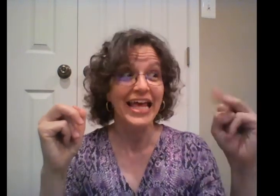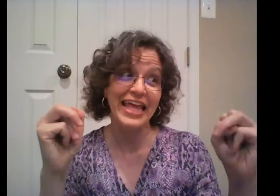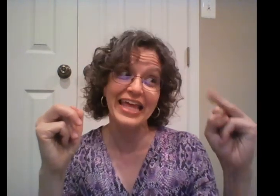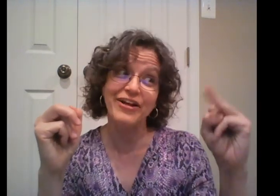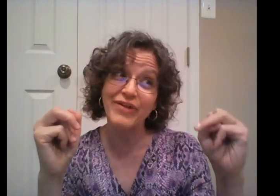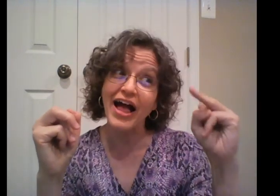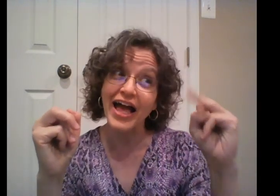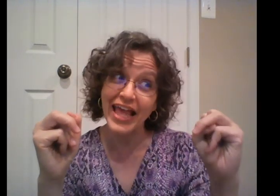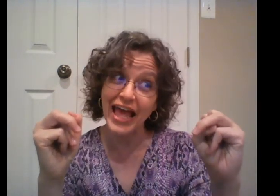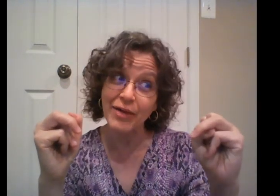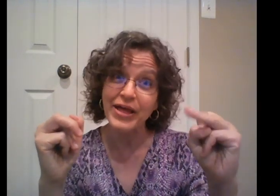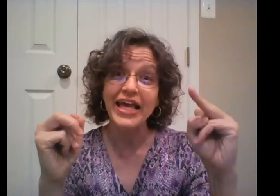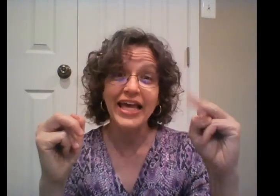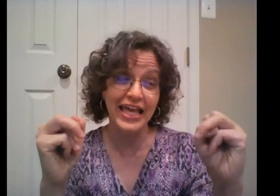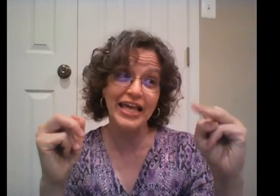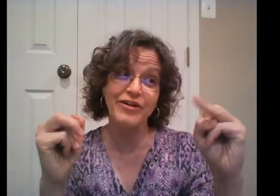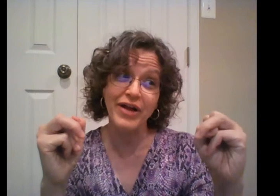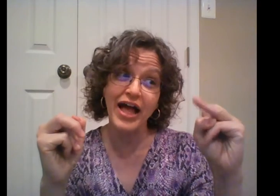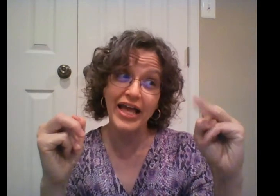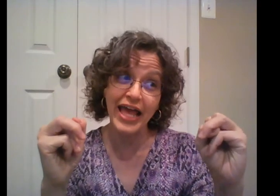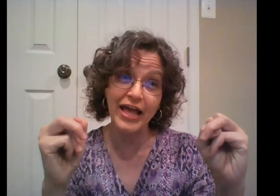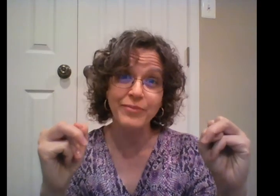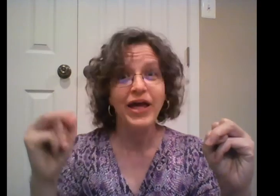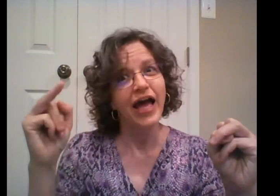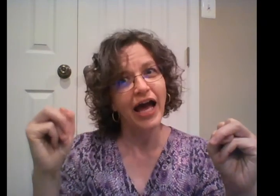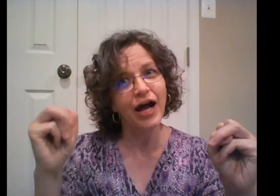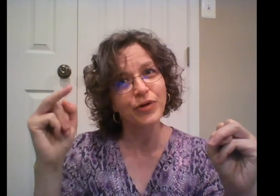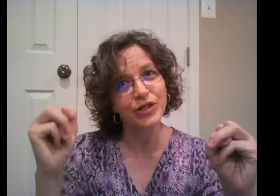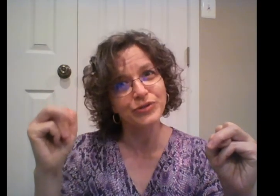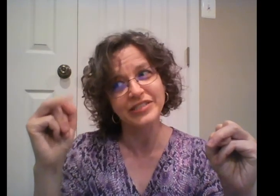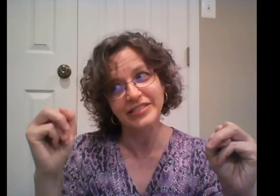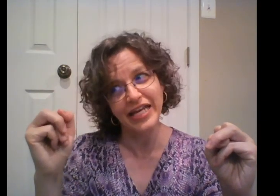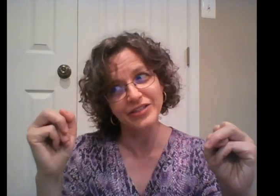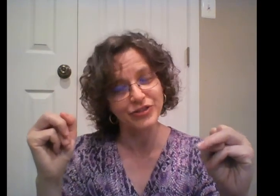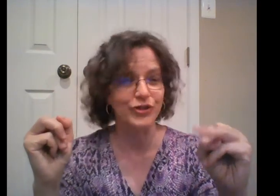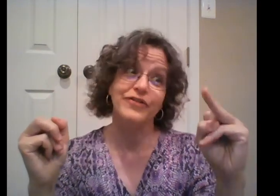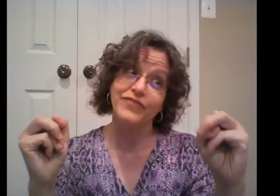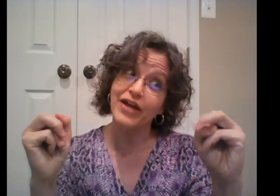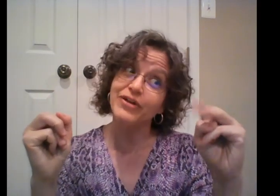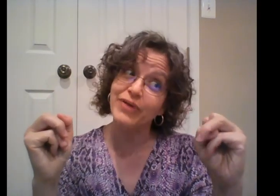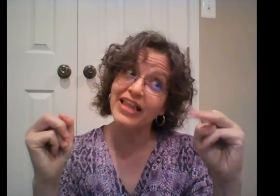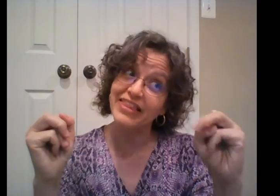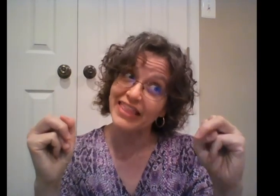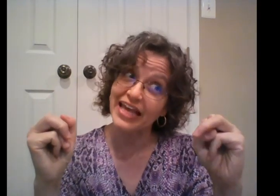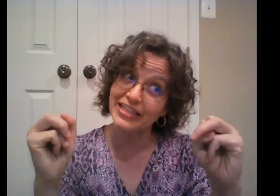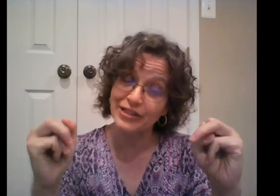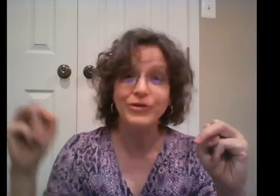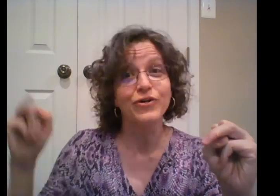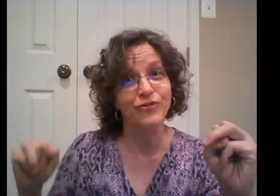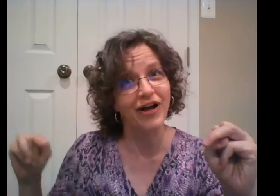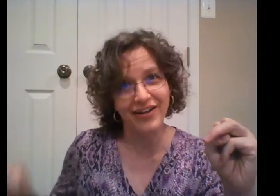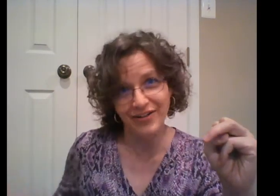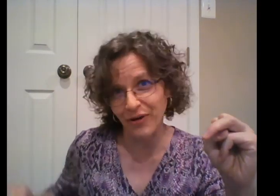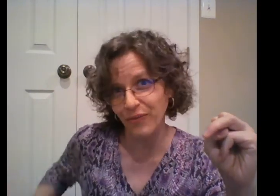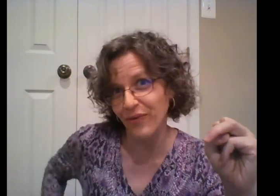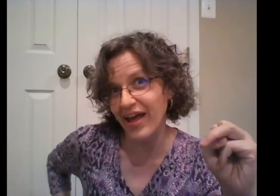Here I am. Here I am. How are you today, sir? Very well, I thank you. Run away.